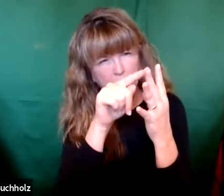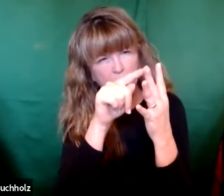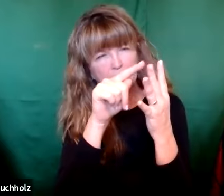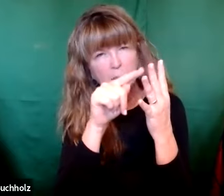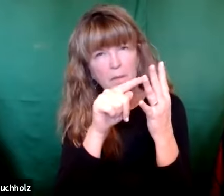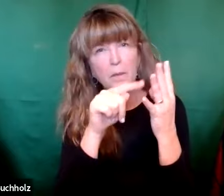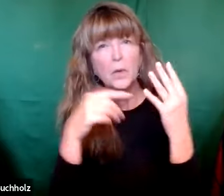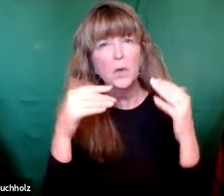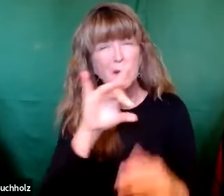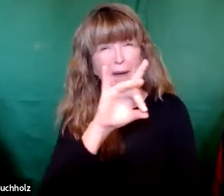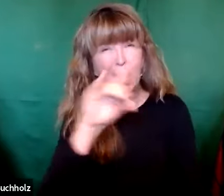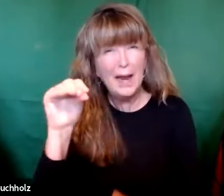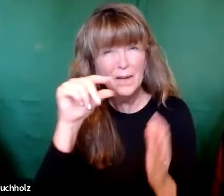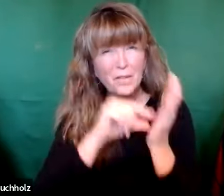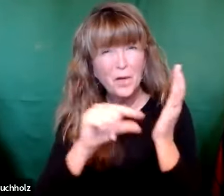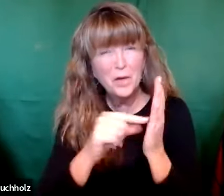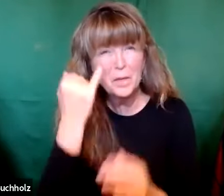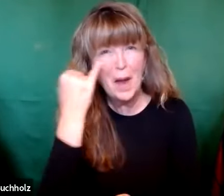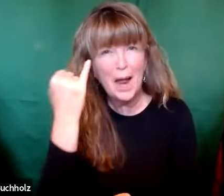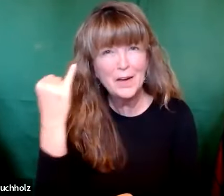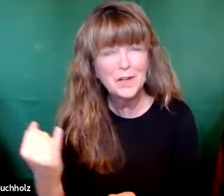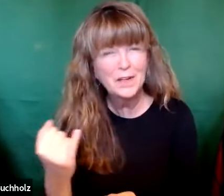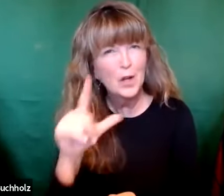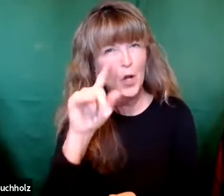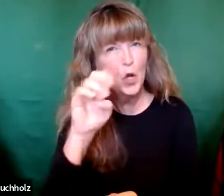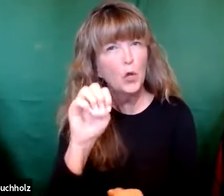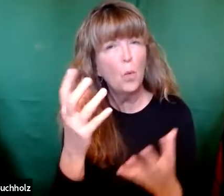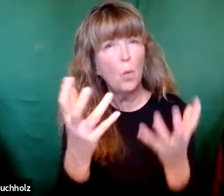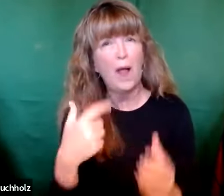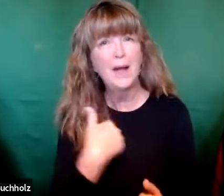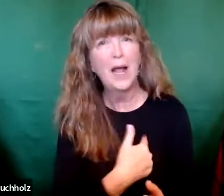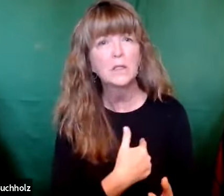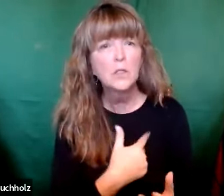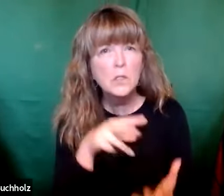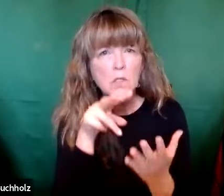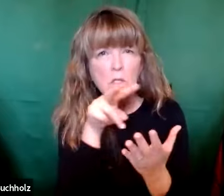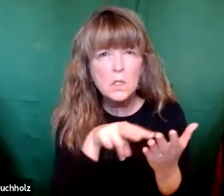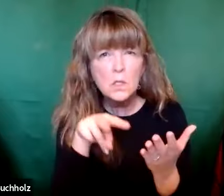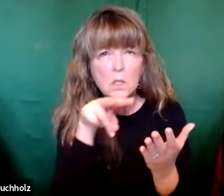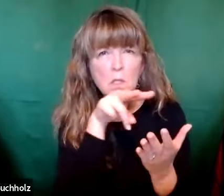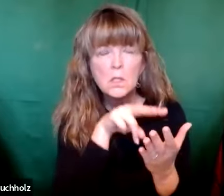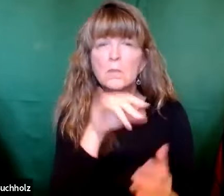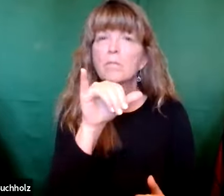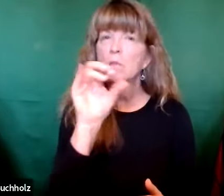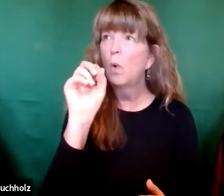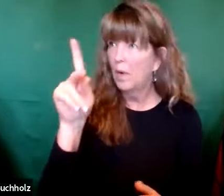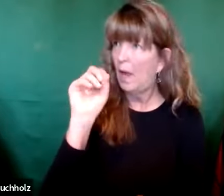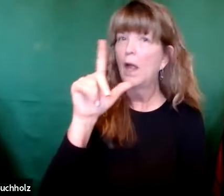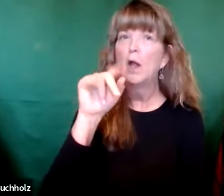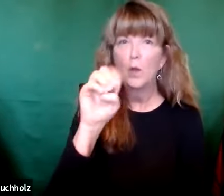before he got around to Jesus. He wanted us to